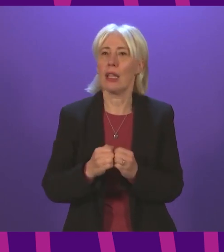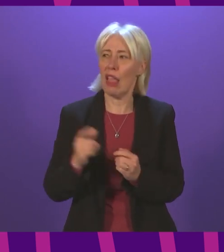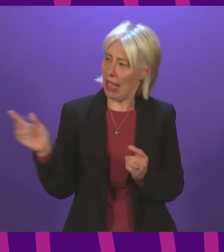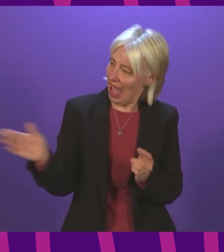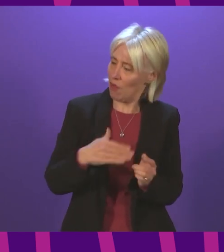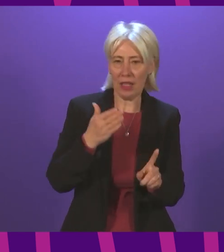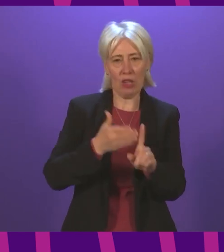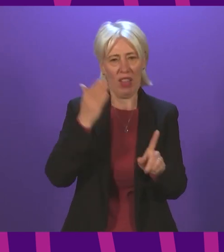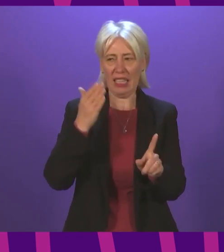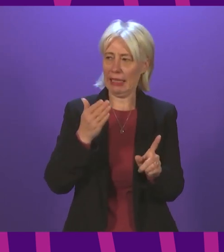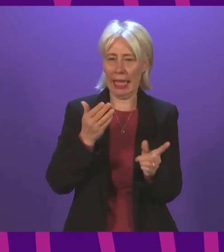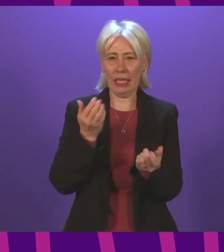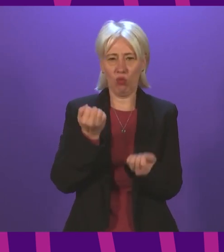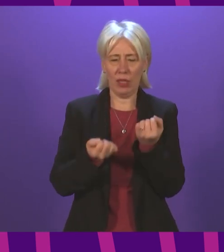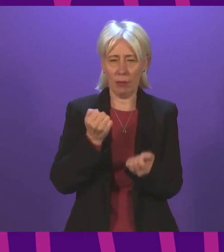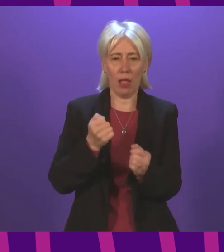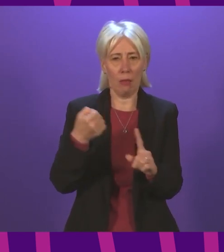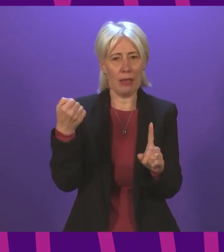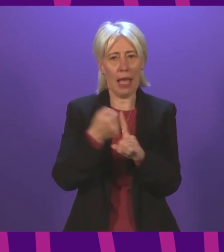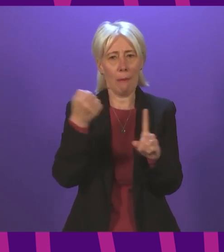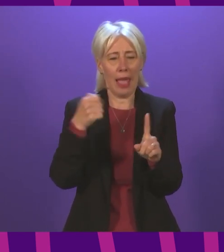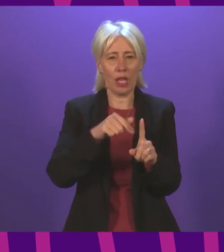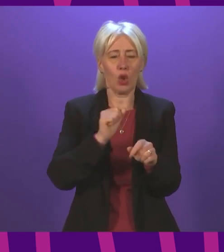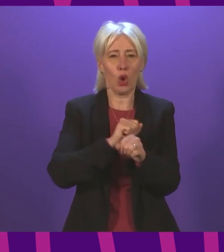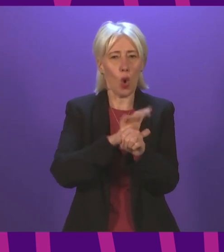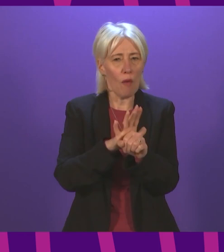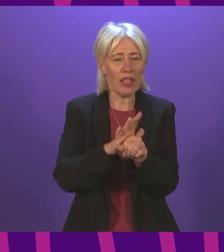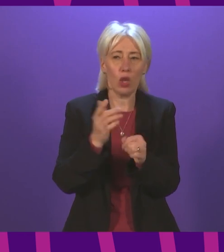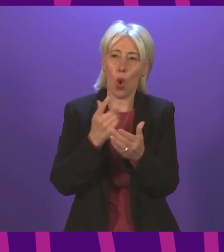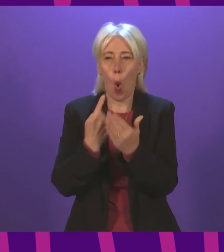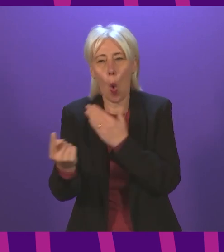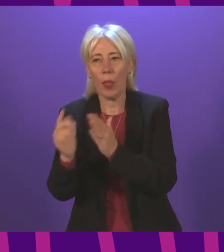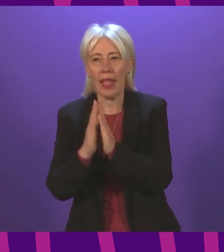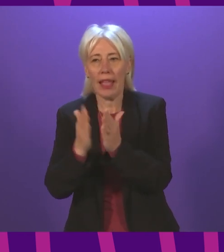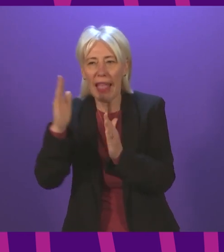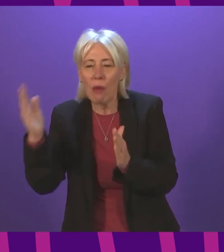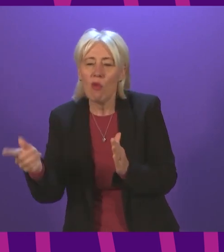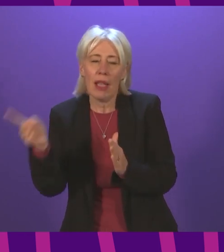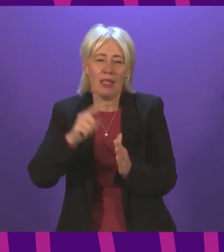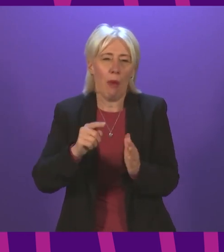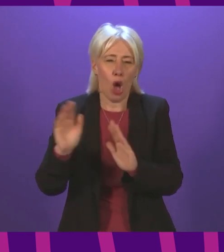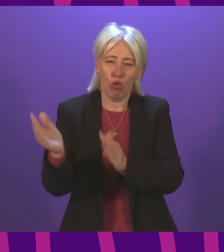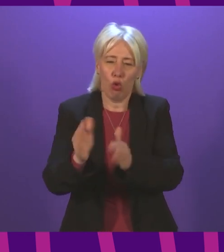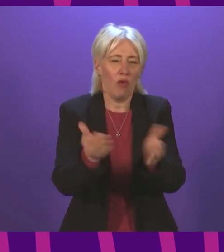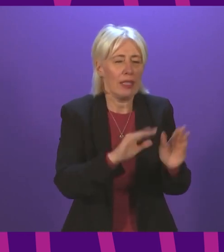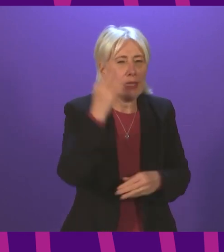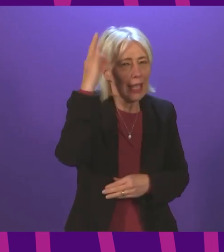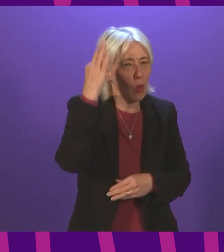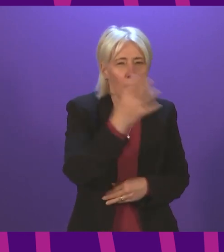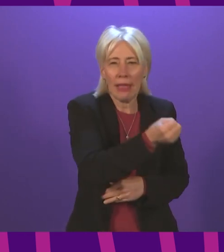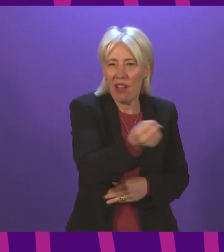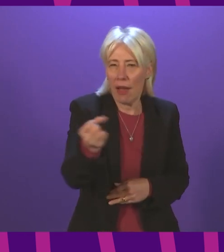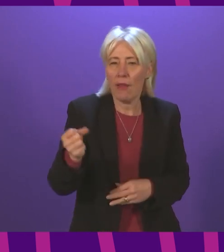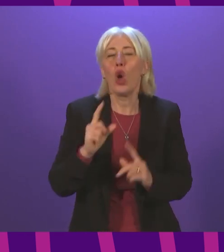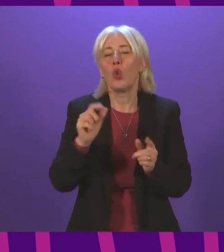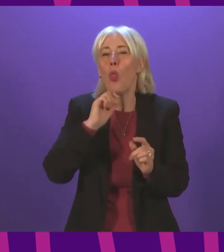reasonable recognises the impact of Covid, not just on libraries, but on many of the other services that local authorities deliver. So there is